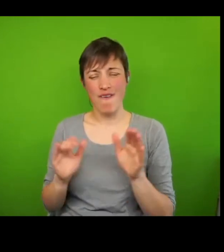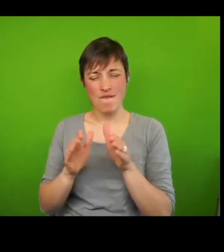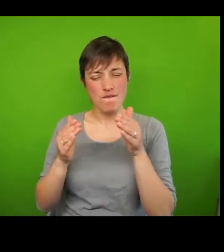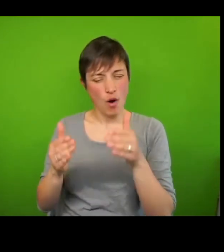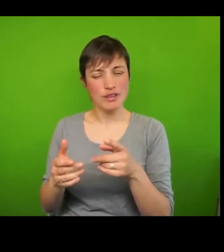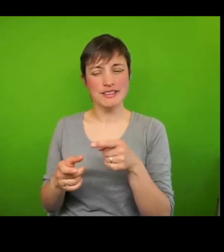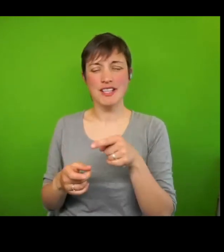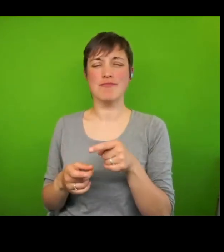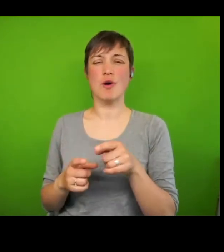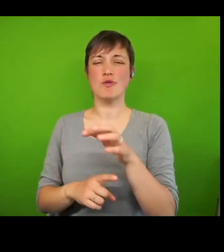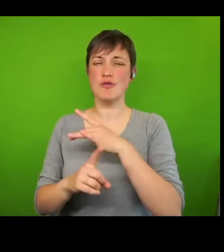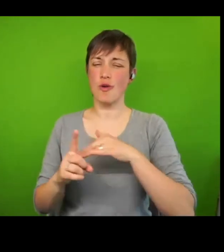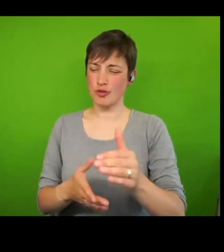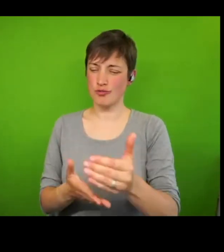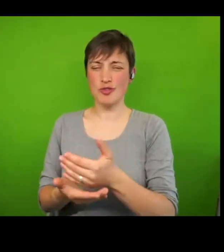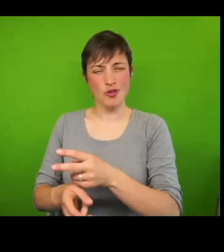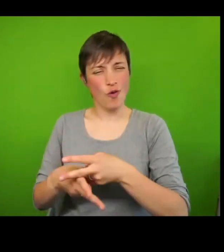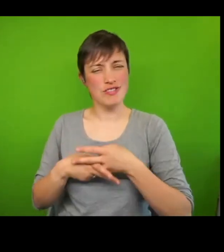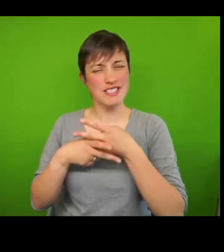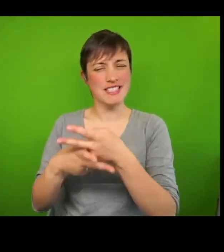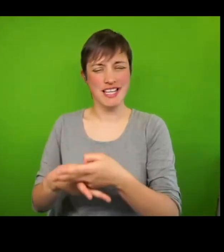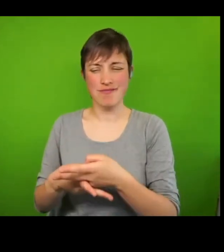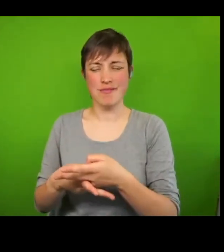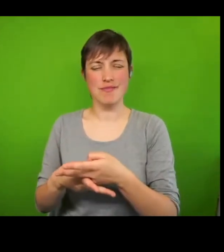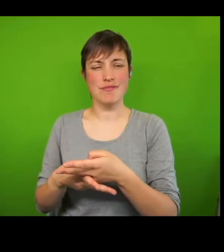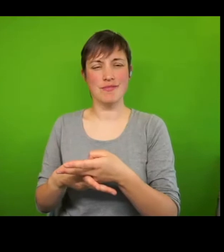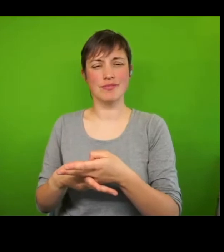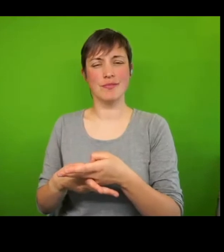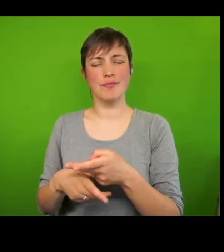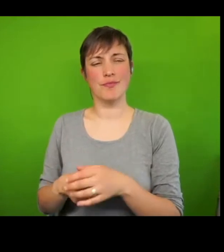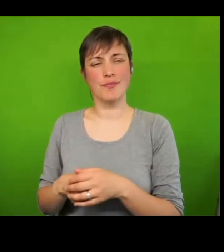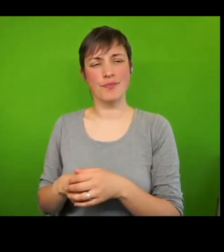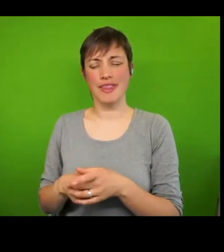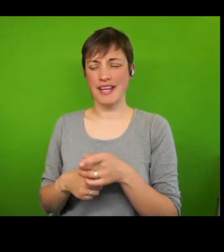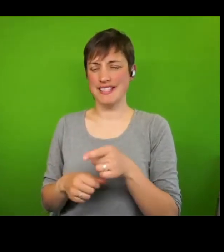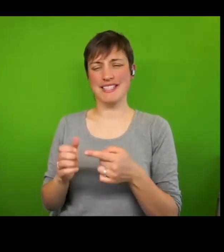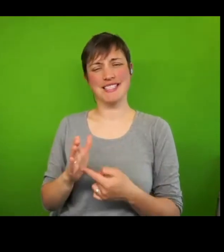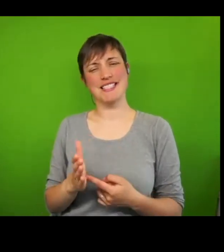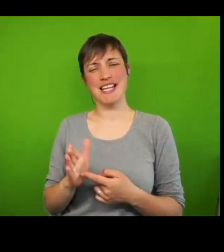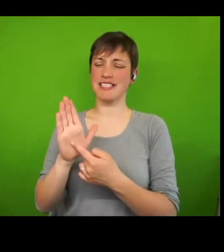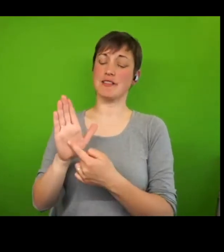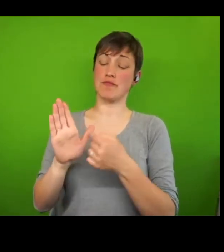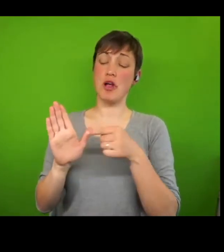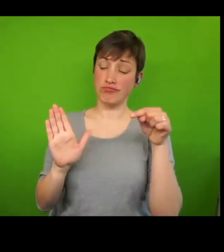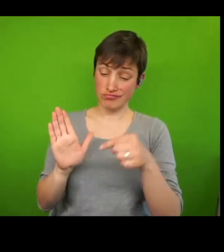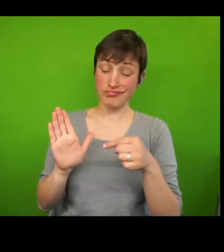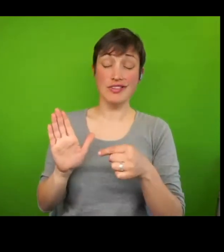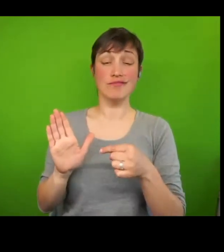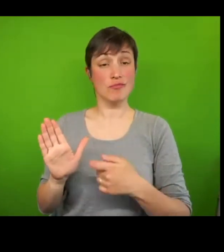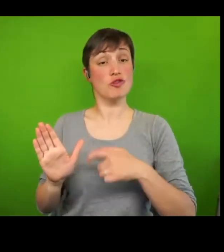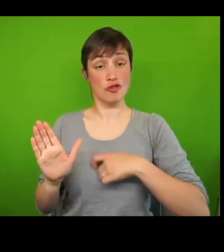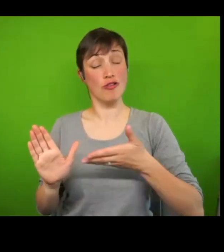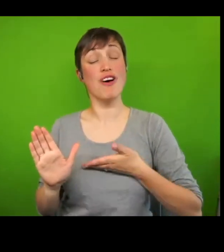role it plays in the lives of people in poverty and its status as a human right. Indeed,